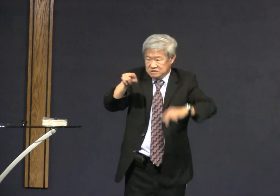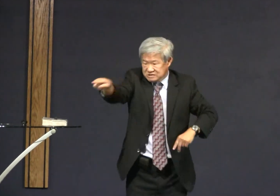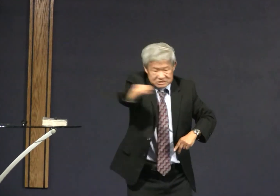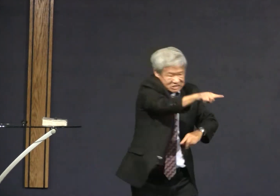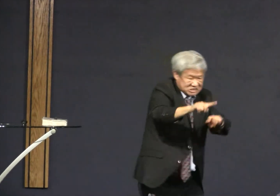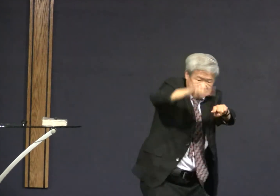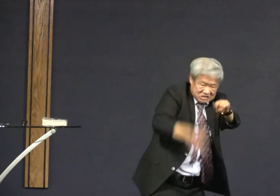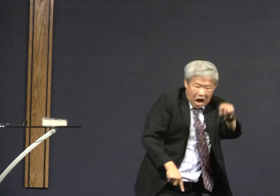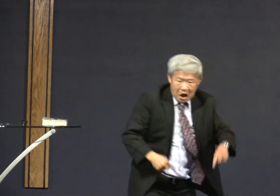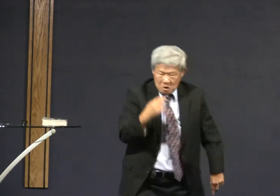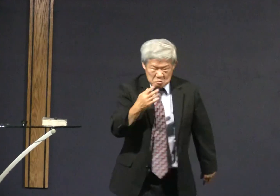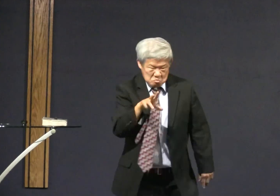politicians